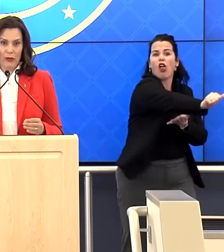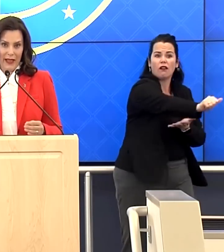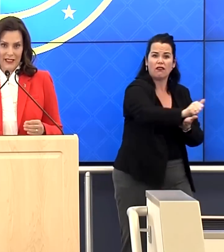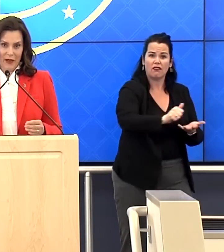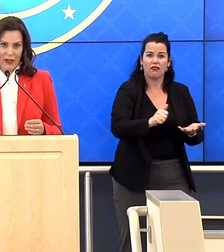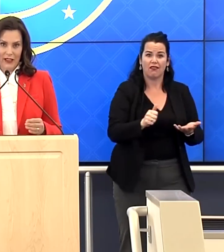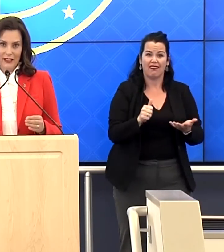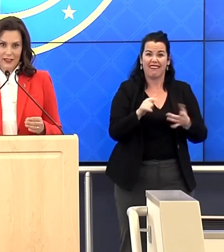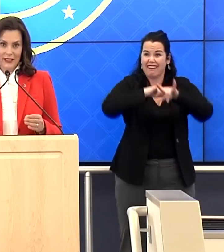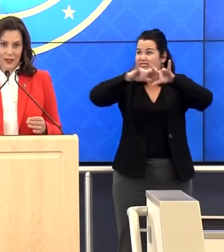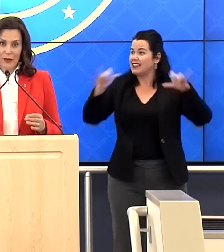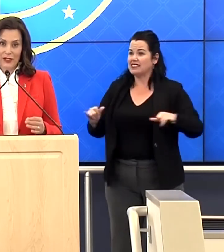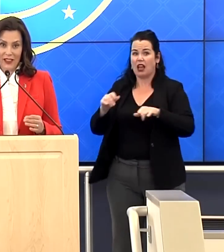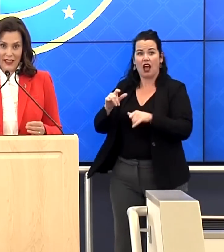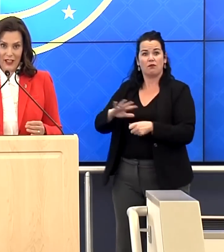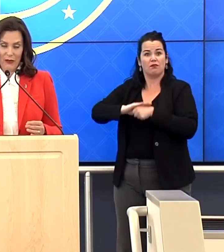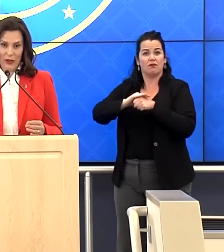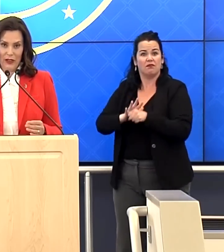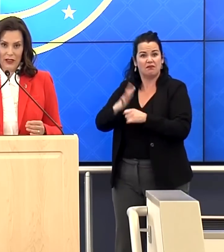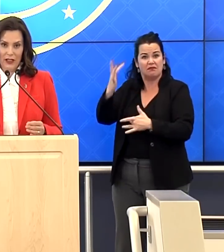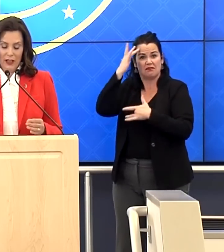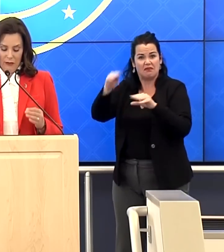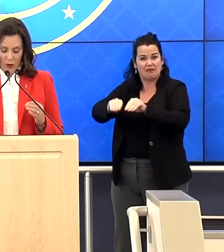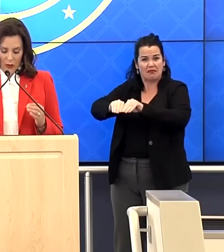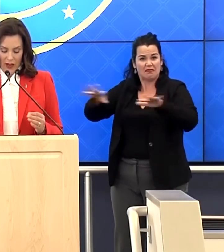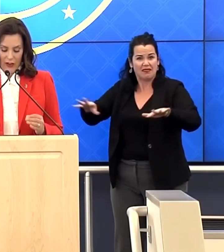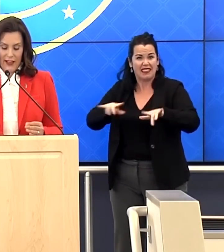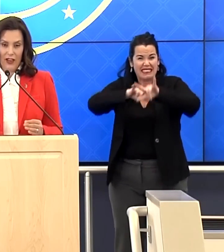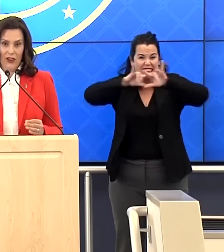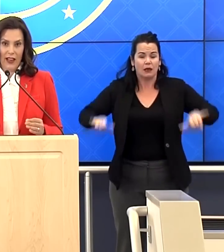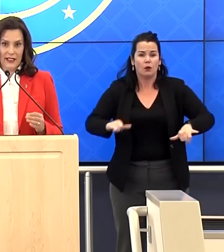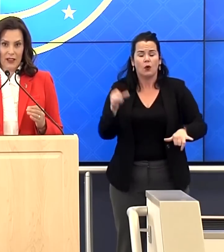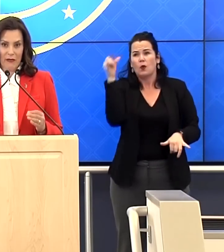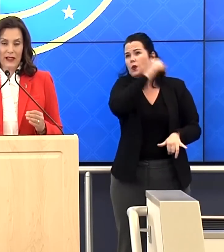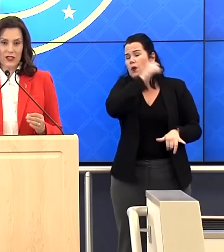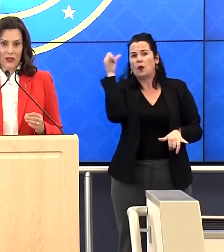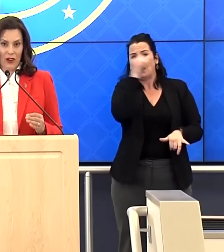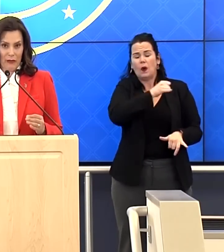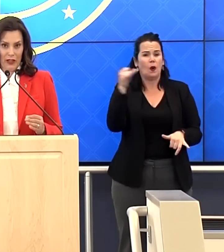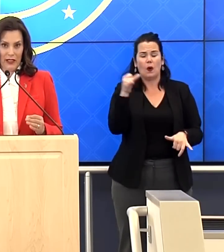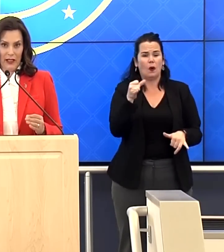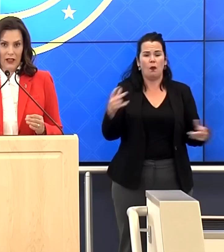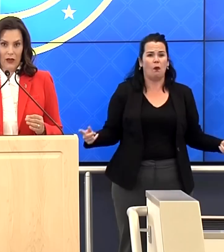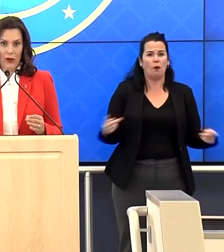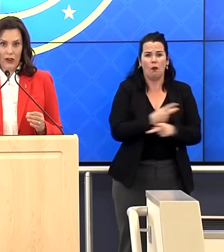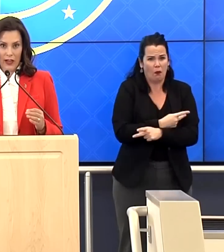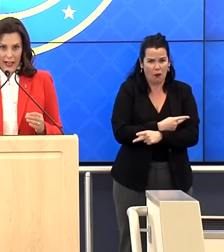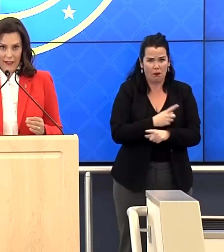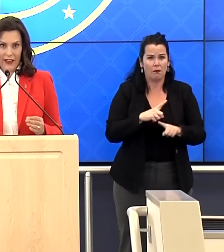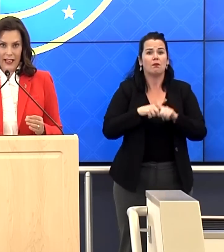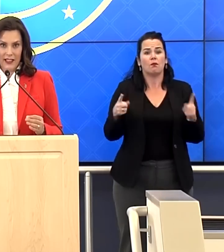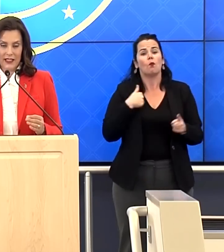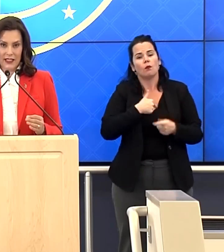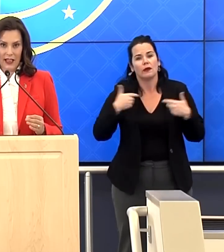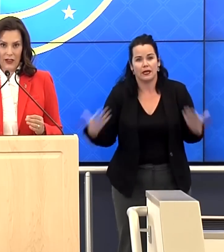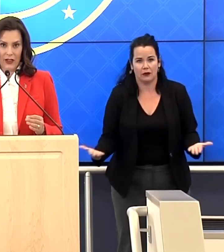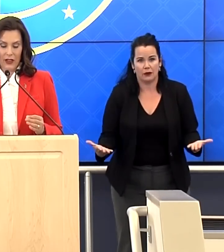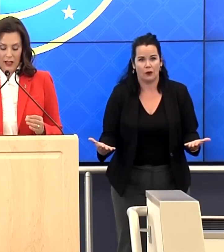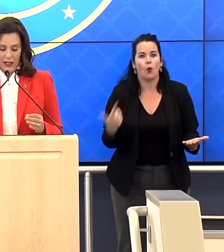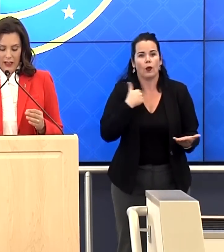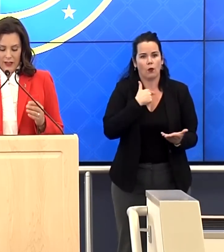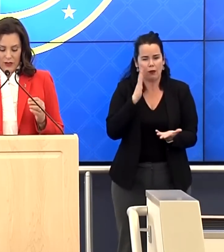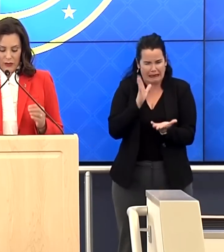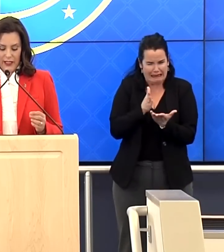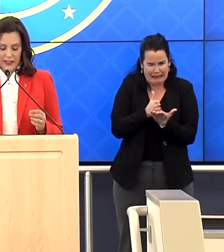of a global pandemic is almost unthinkable. But we are here and to the best of our ability, we are going to navigate this together.